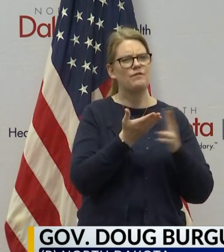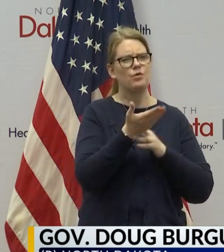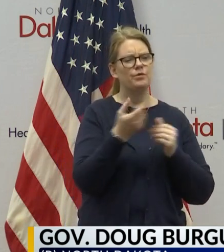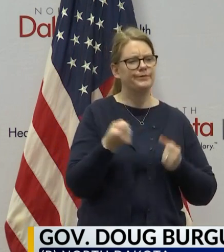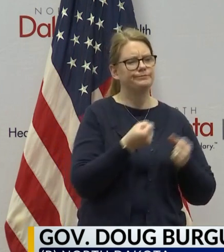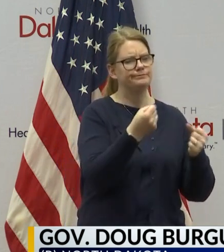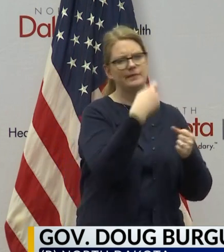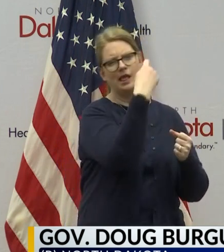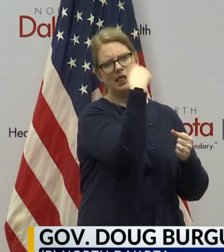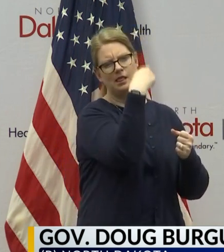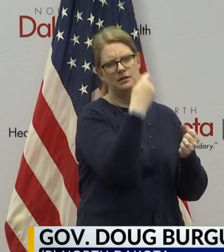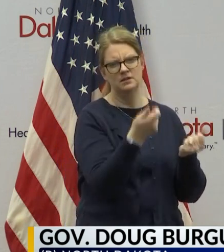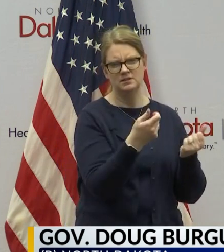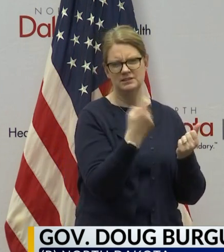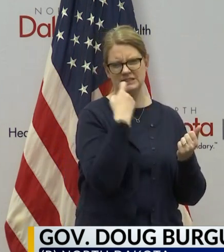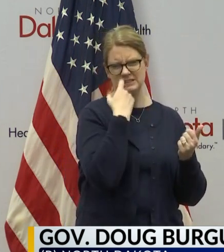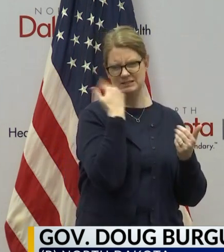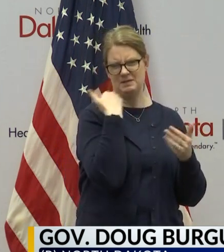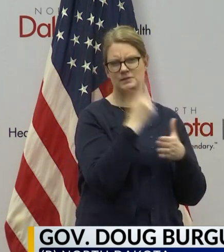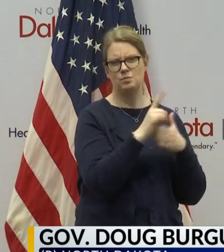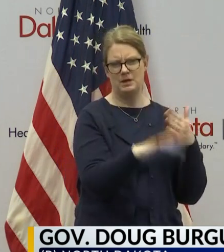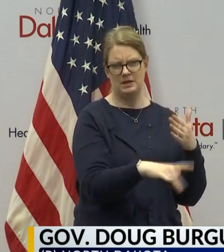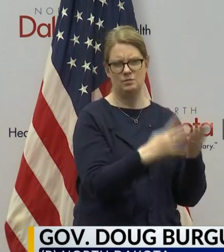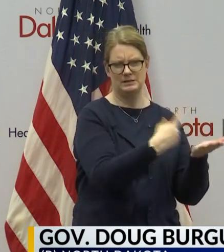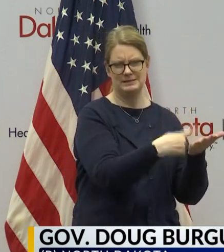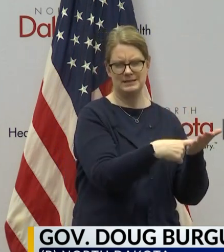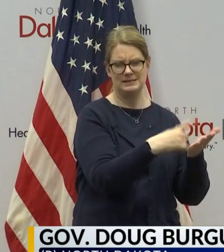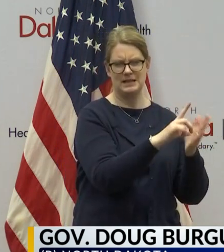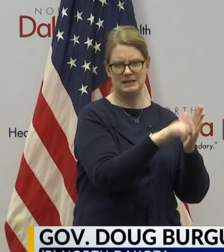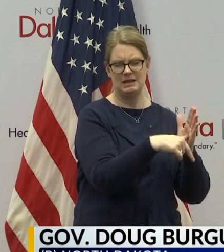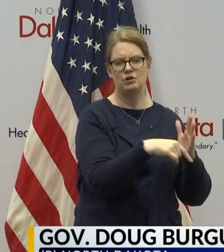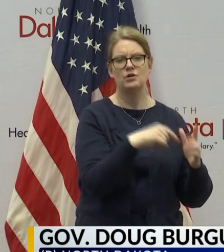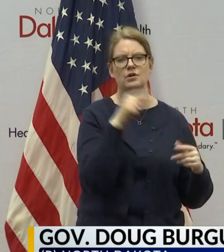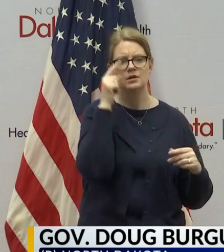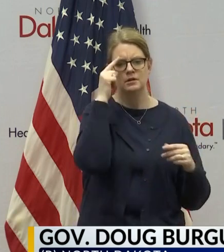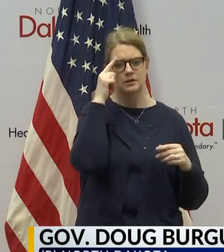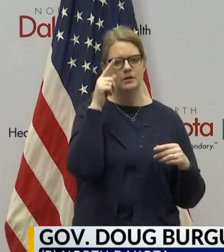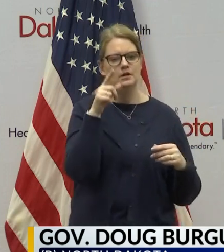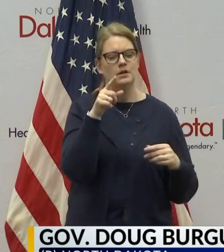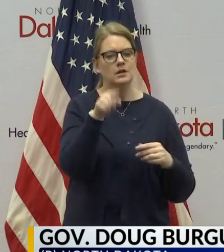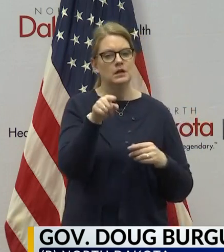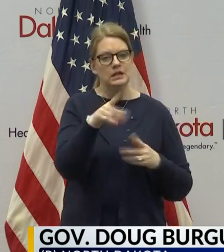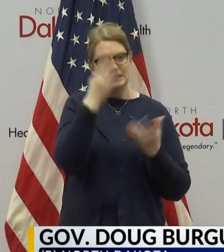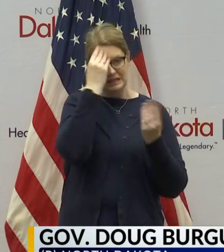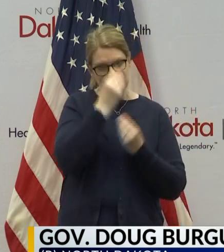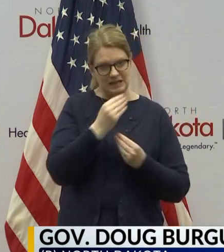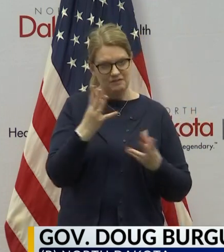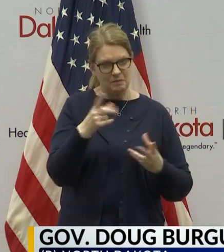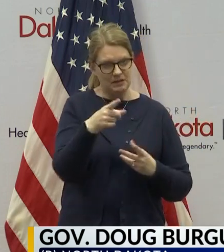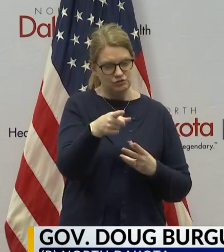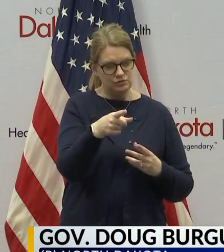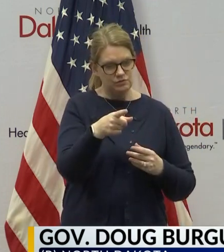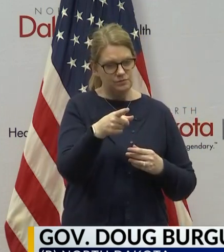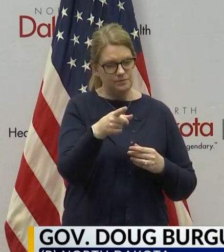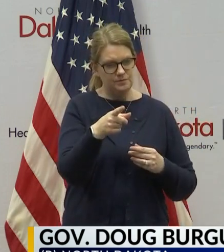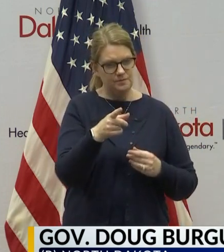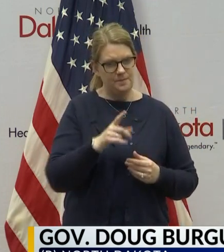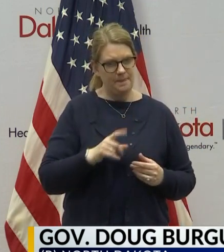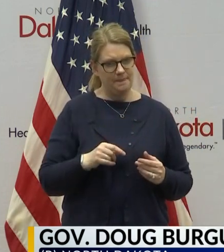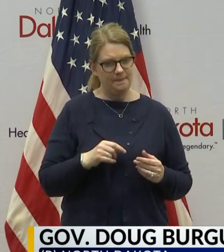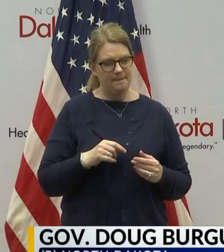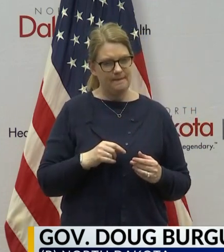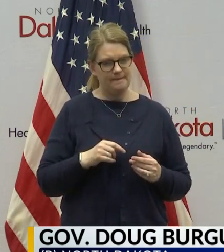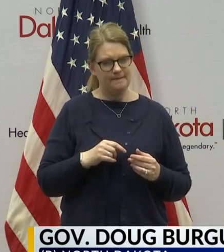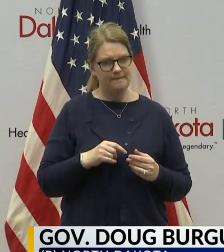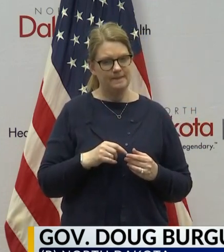North Dakota this past weekend, but what this information does do is take